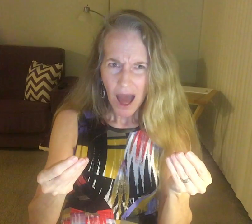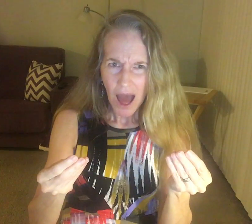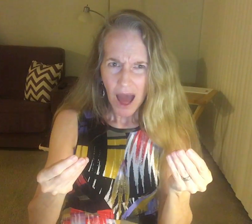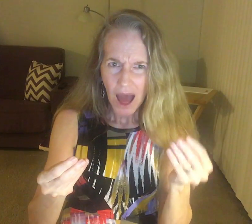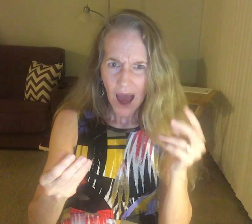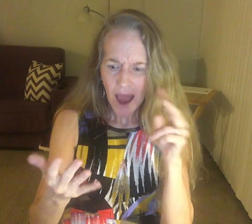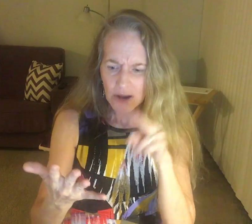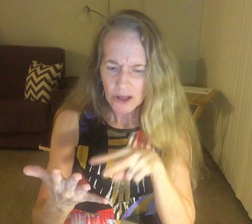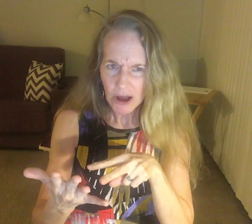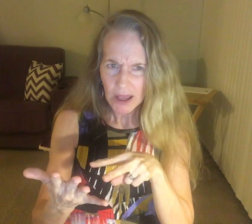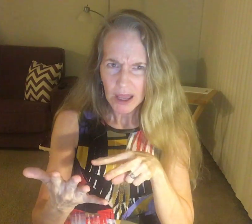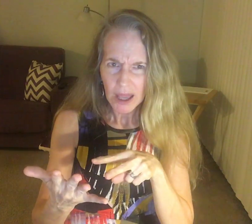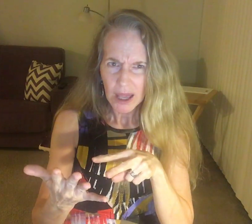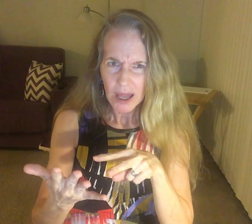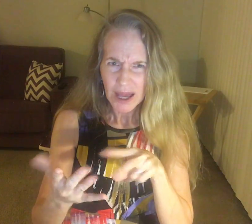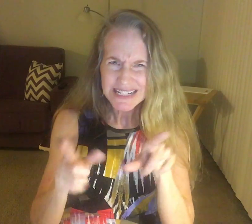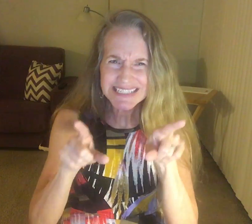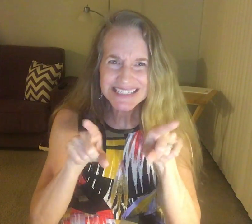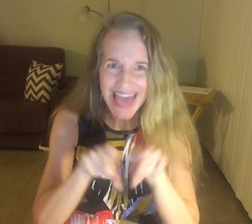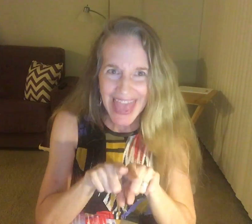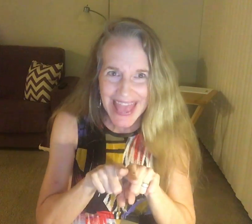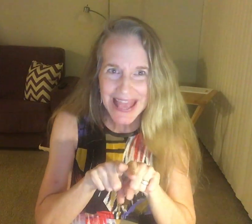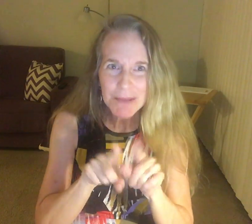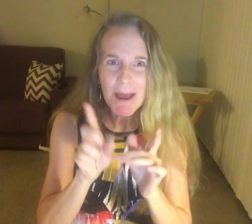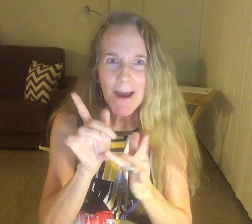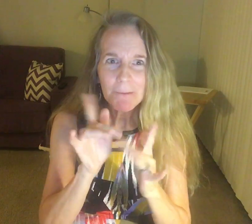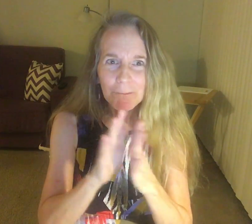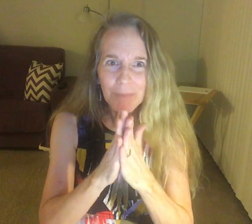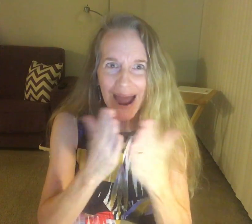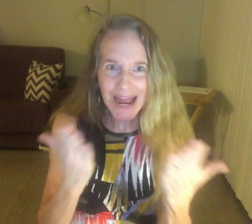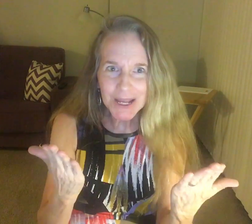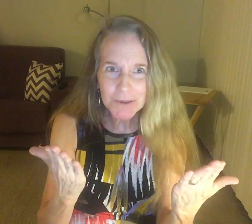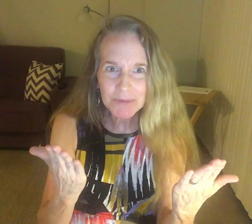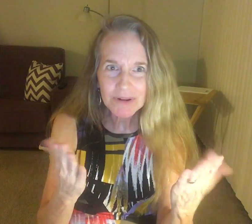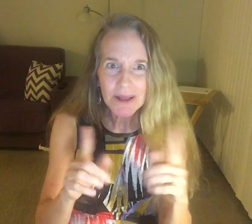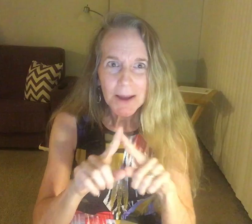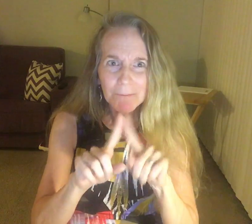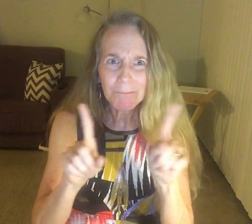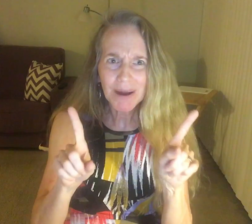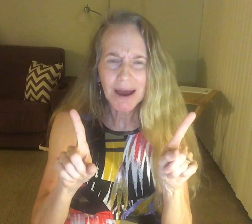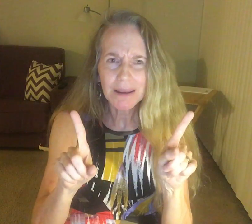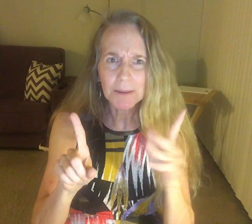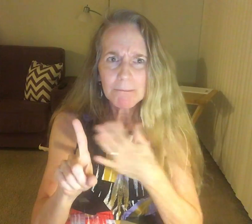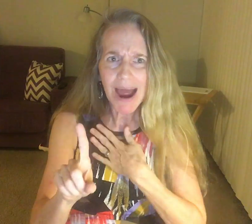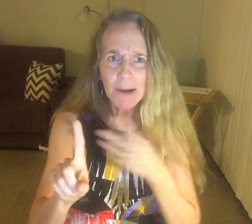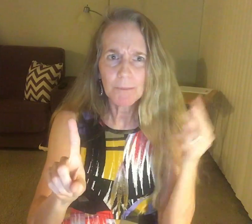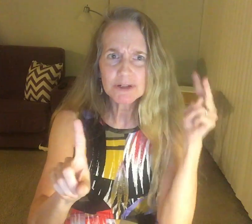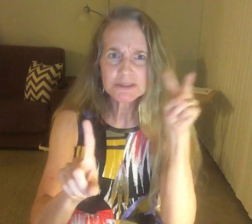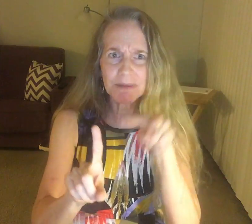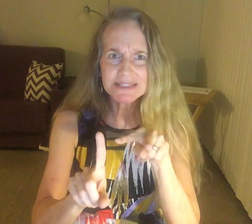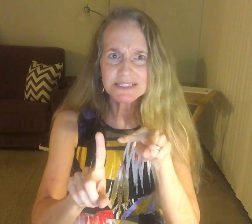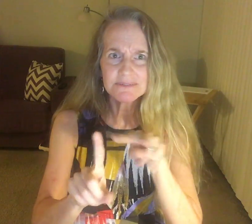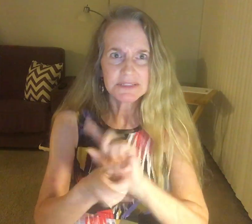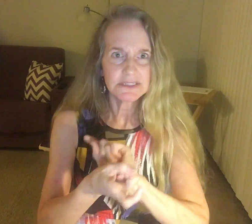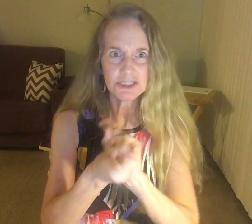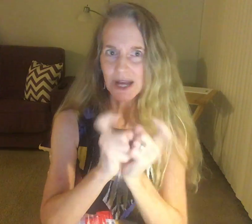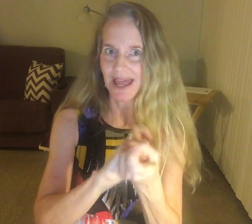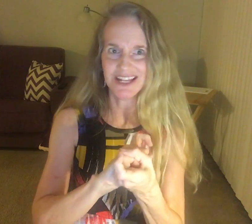I looked, insane, Bible, but my perspective, changed,